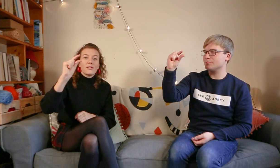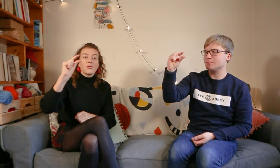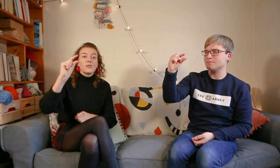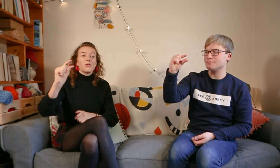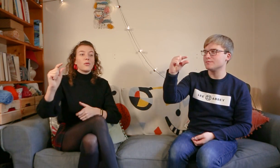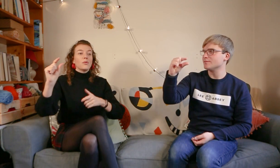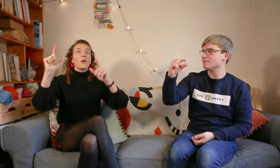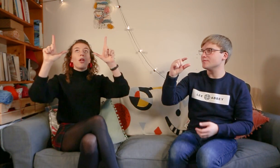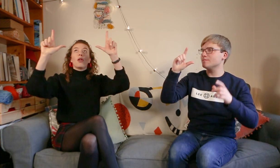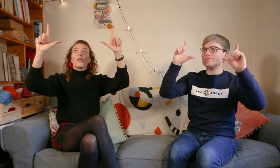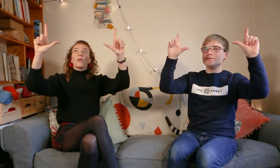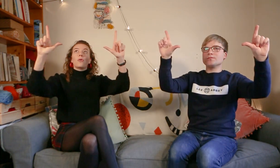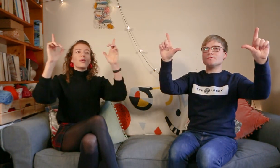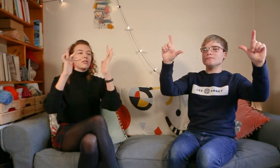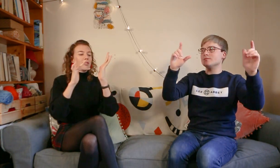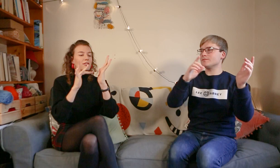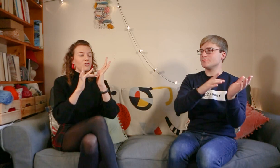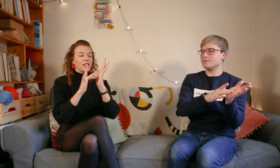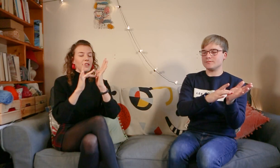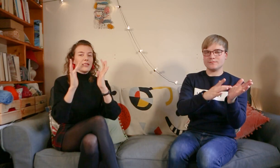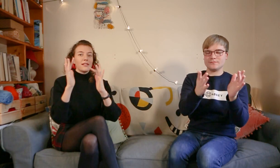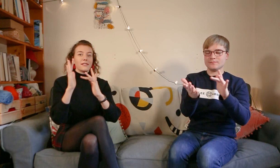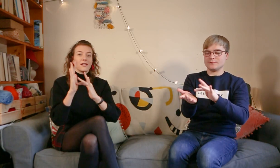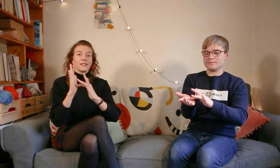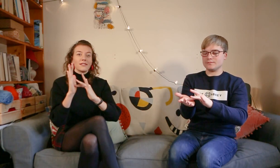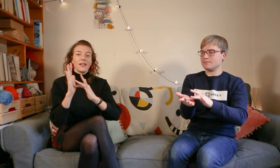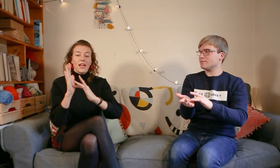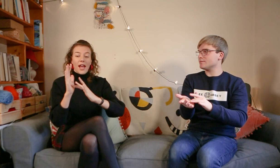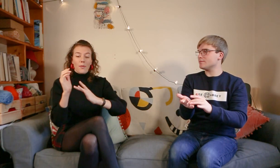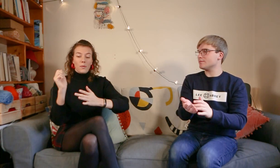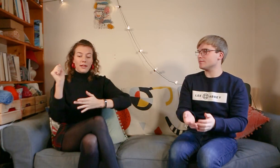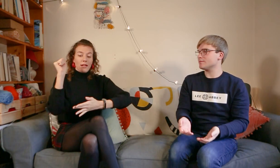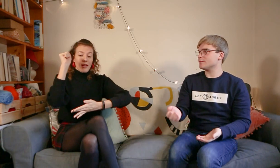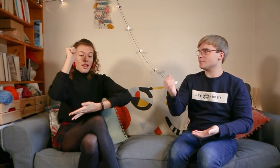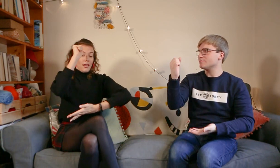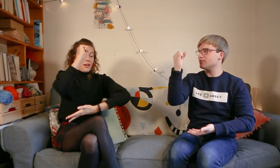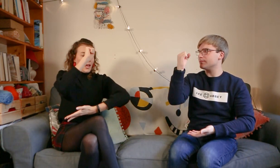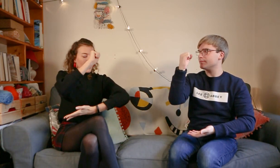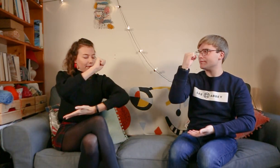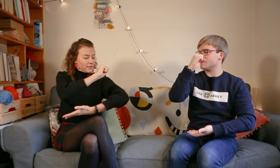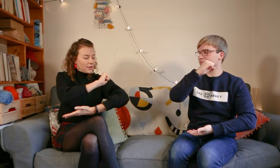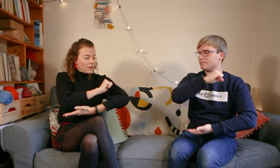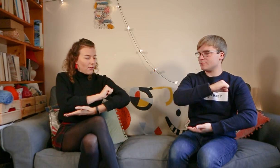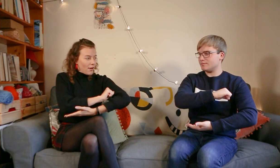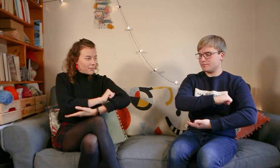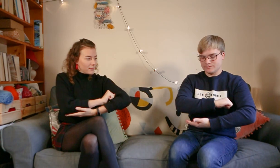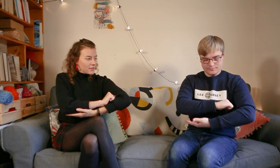Lord Jesus. And we lay him down in our arms.